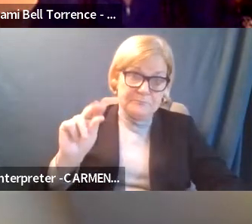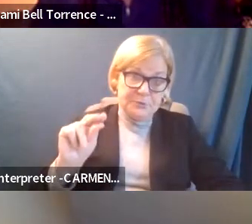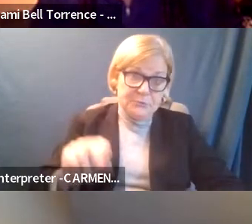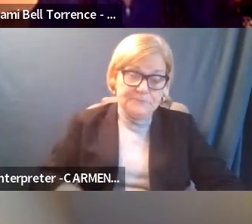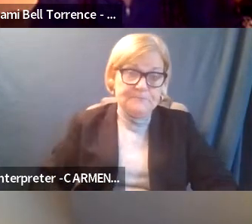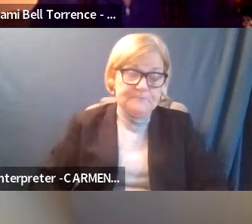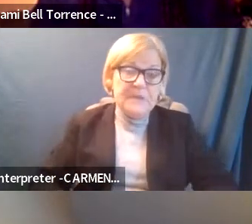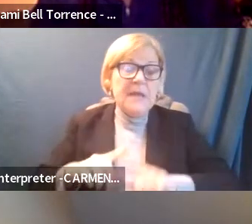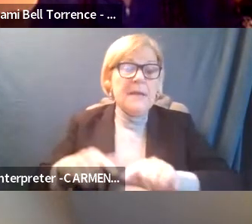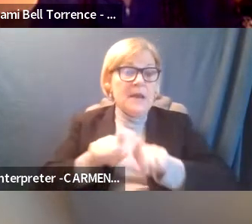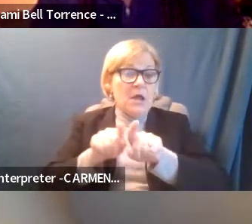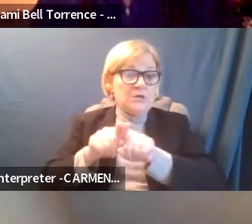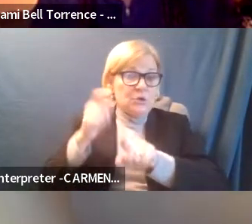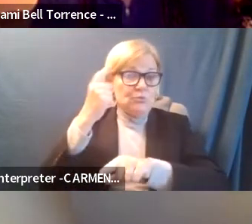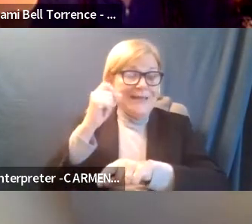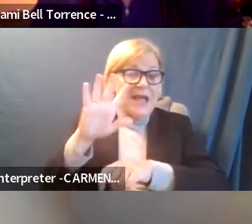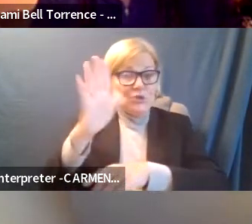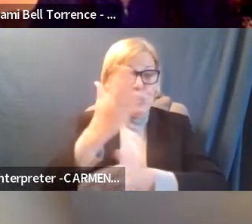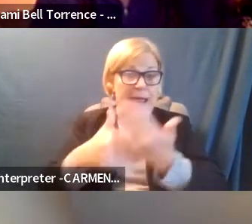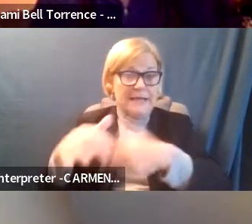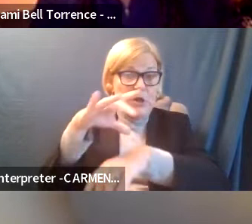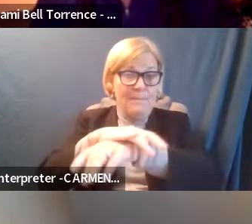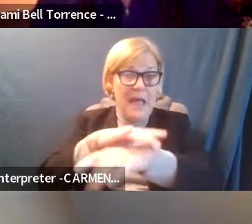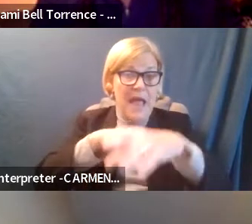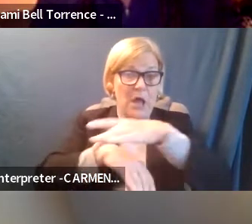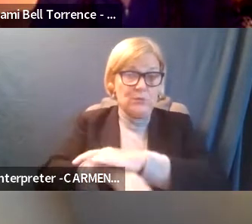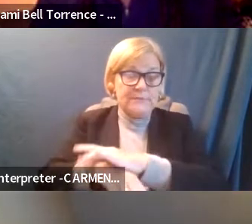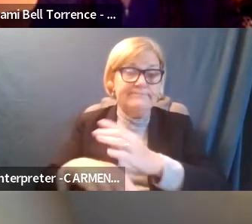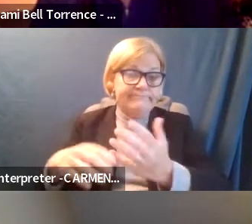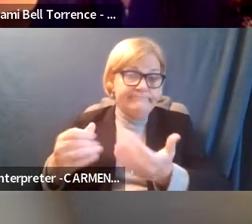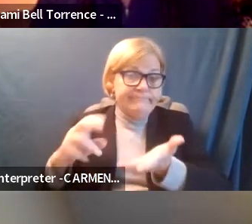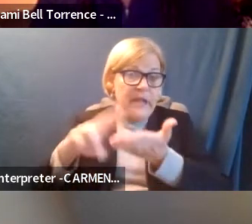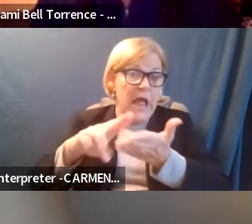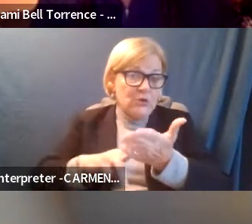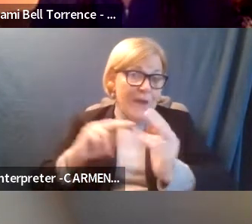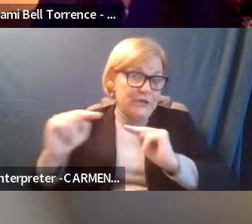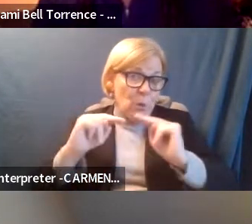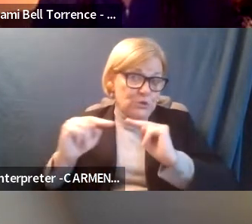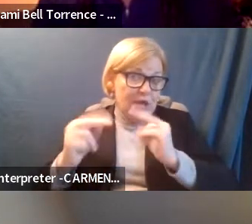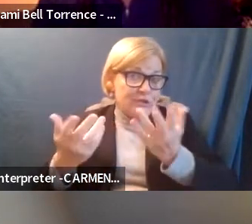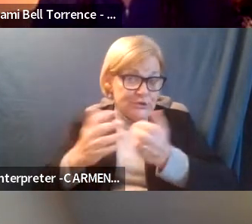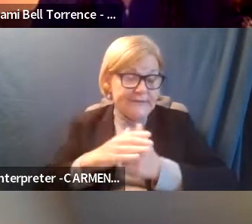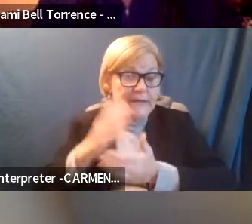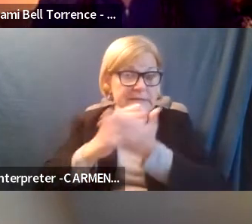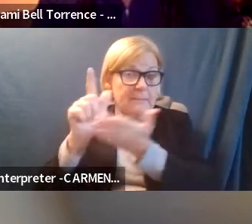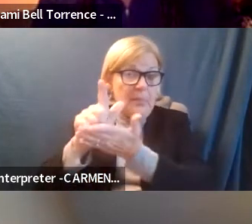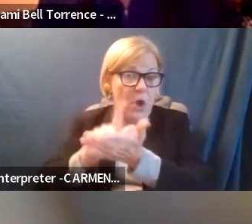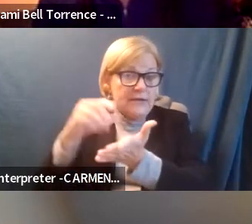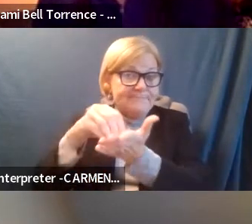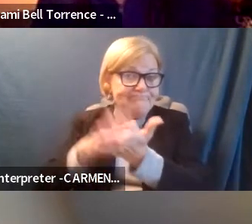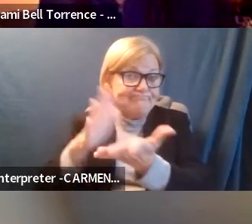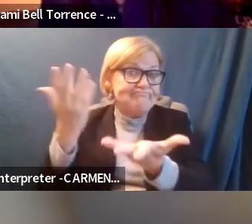But I also realized that your hands are bound to a certain extent by contract negotiations and certain laws on the books.